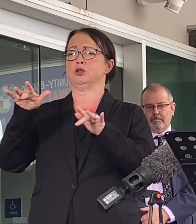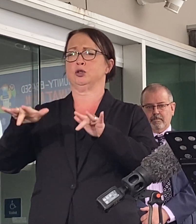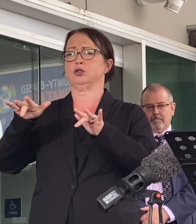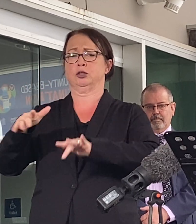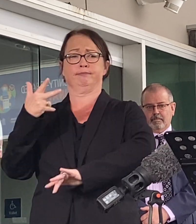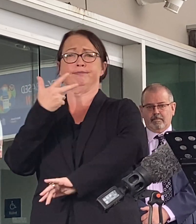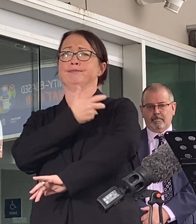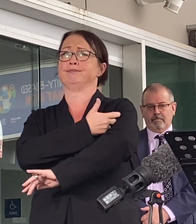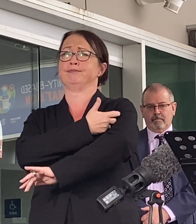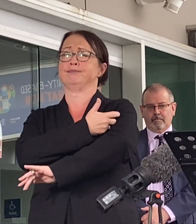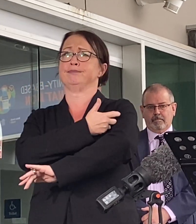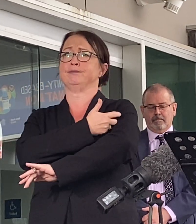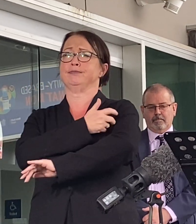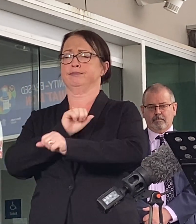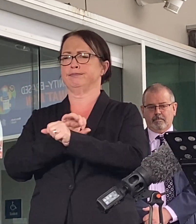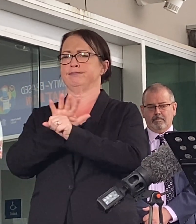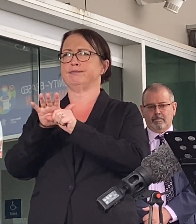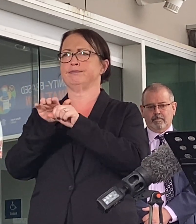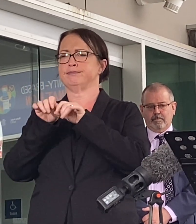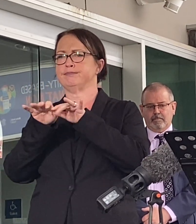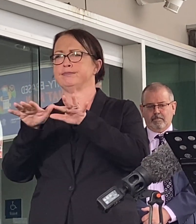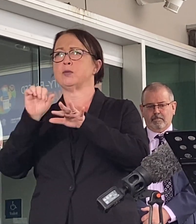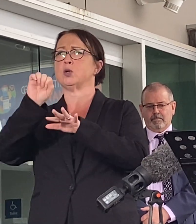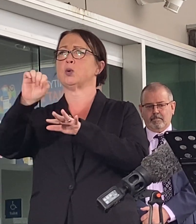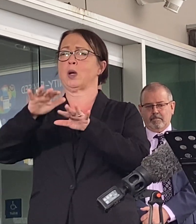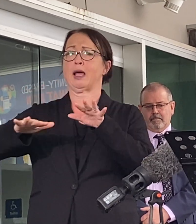comes into your community, the virus will hunt you out.